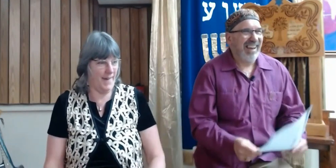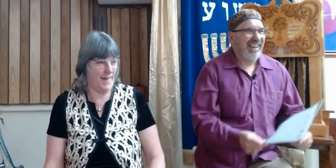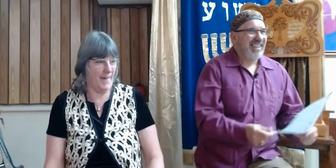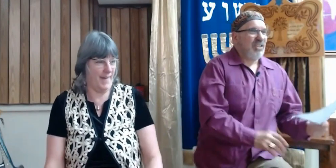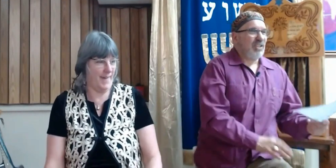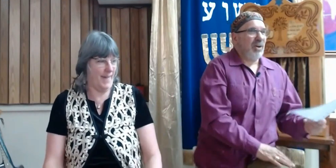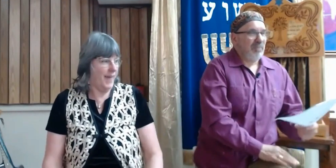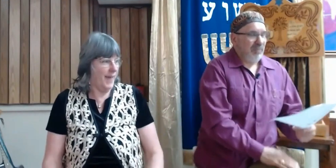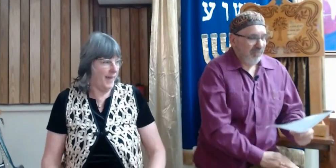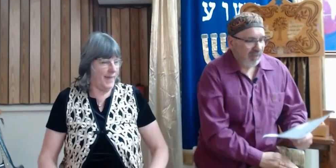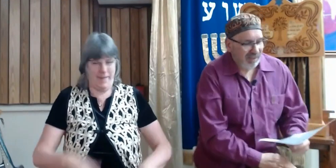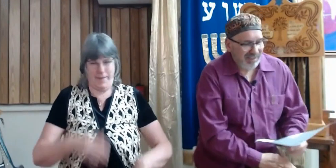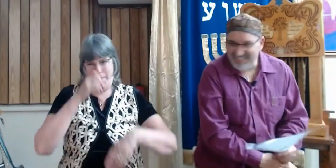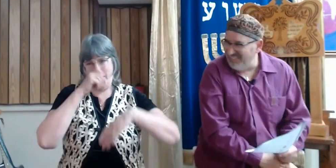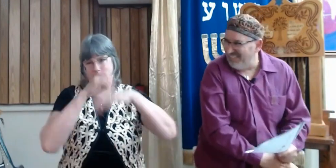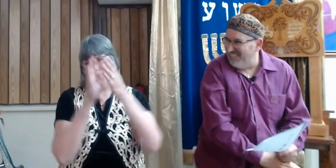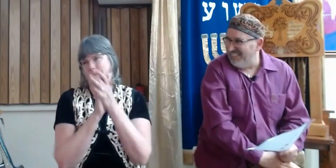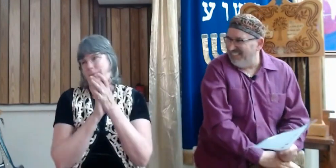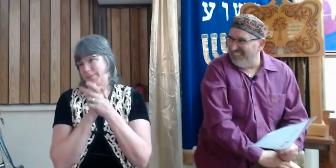So,